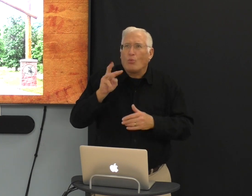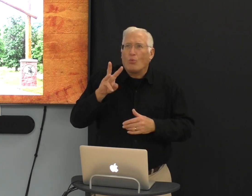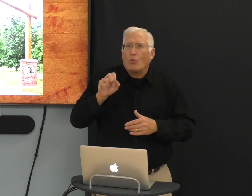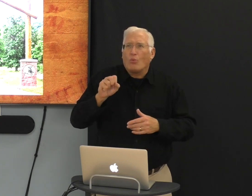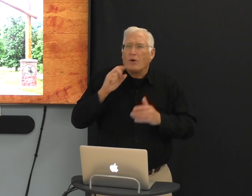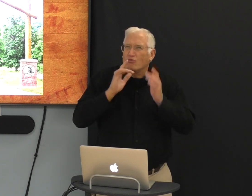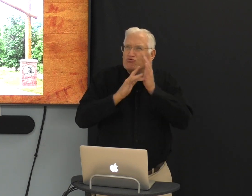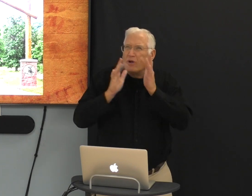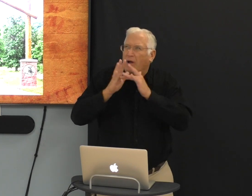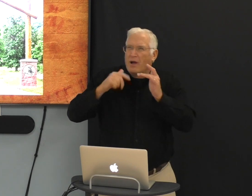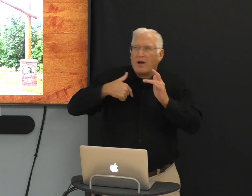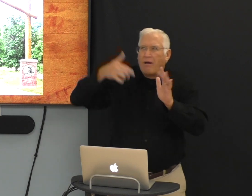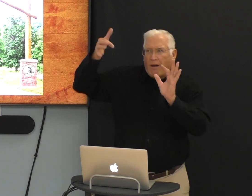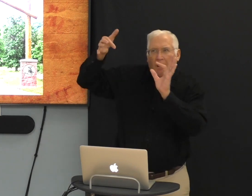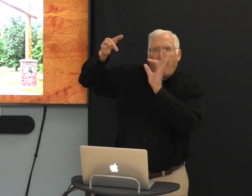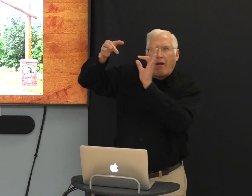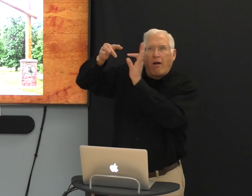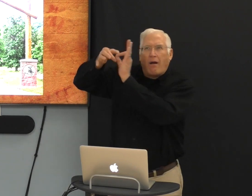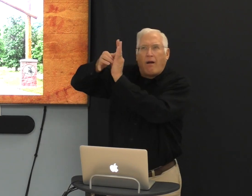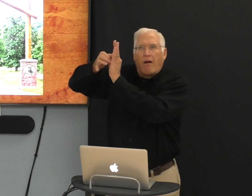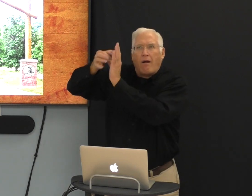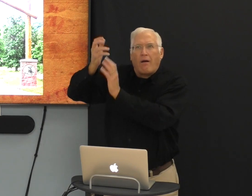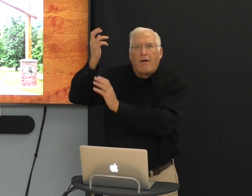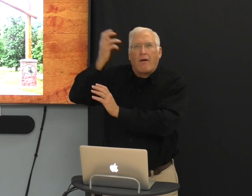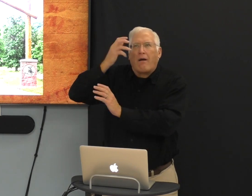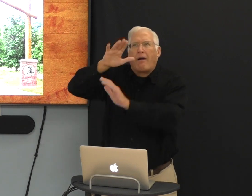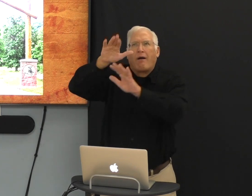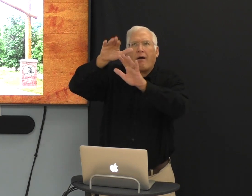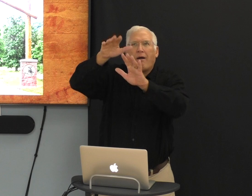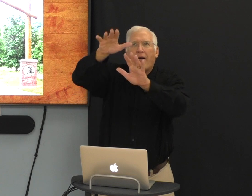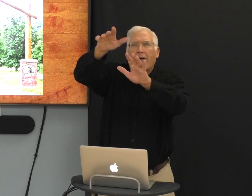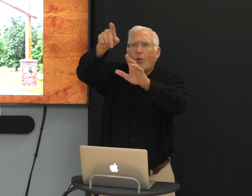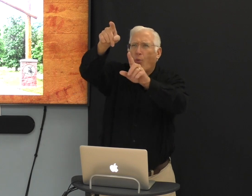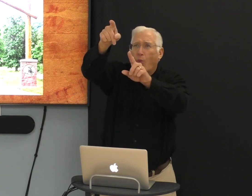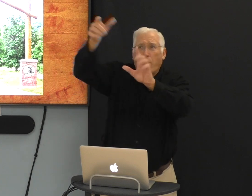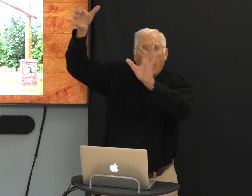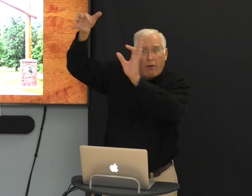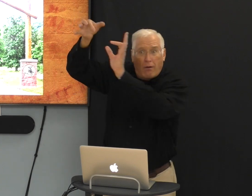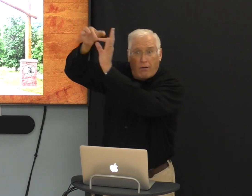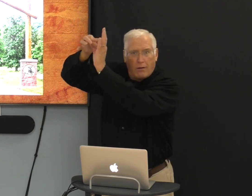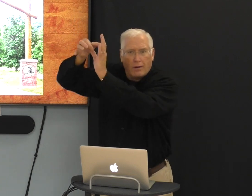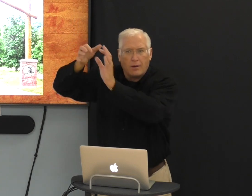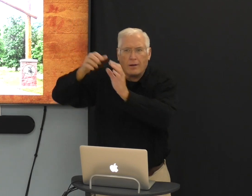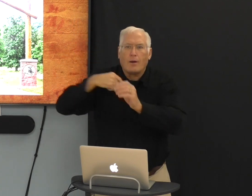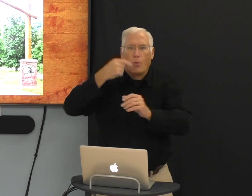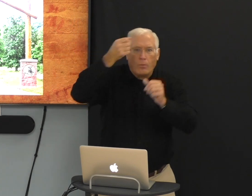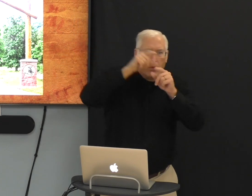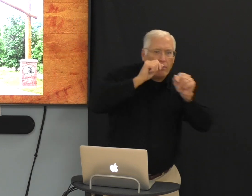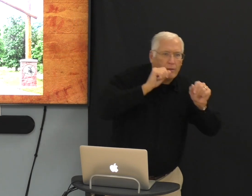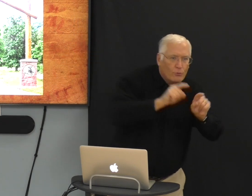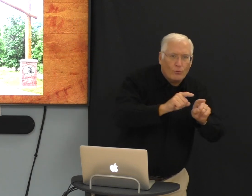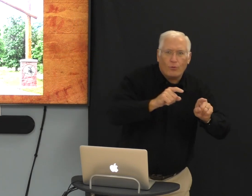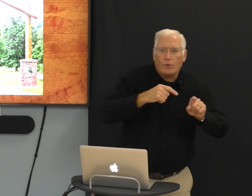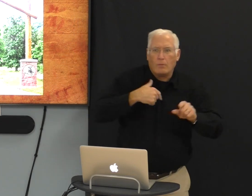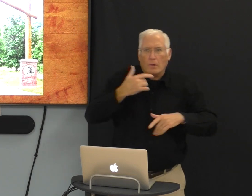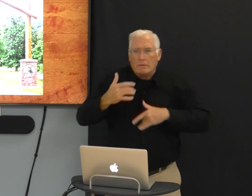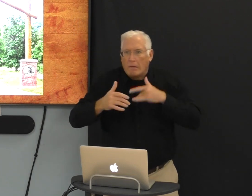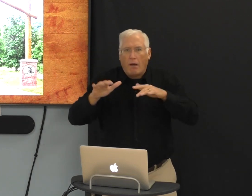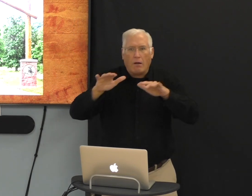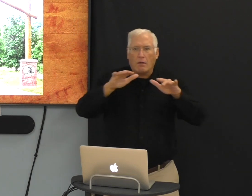But I was thinking that's such good news. Jesus, I have a connection to God. Do you have a connection? I remember sharing that with